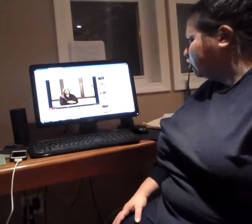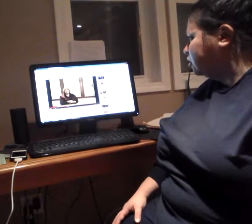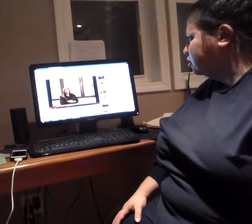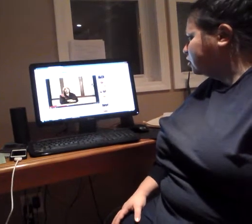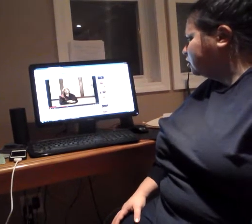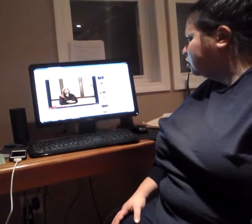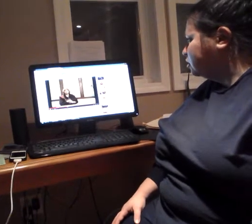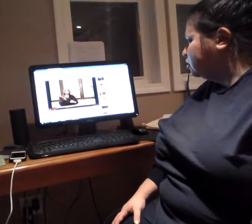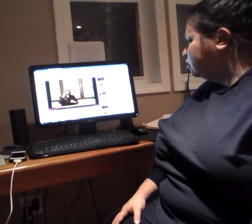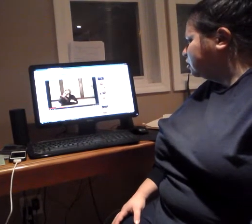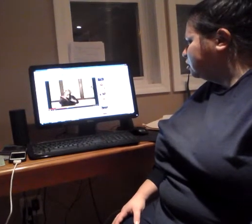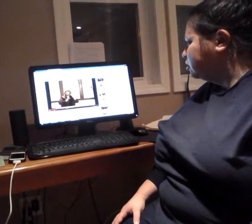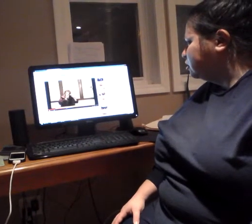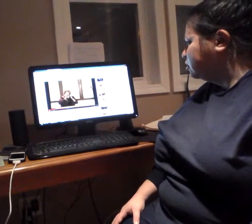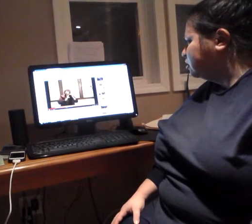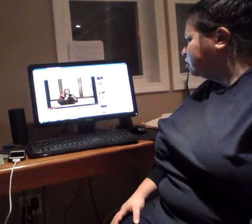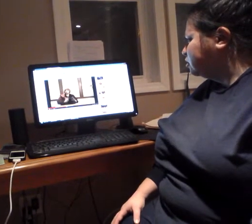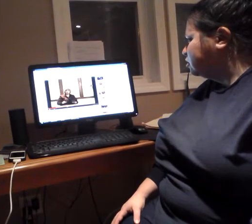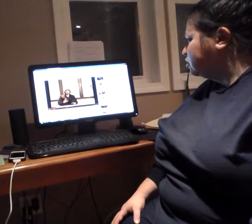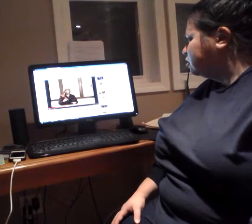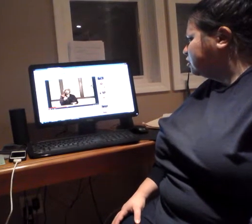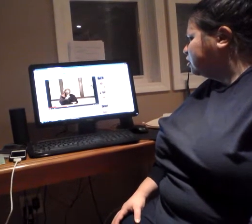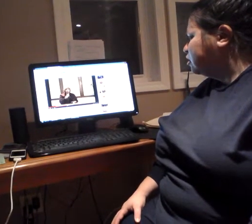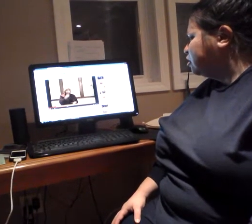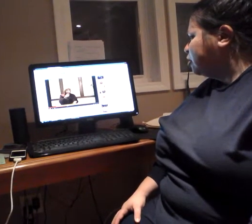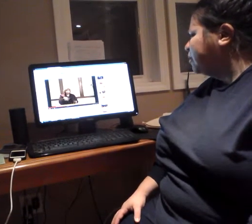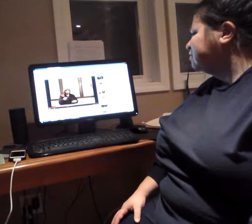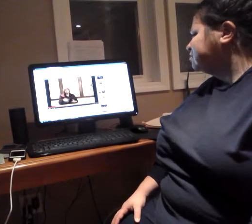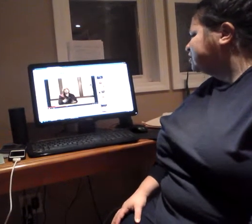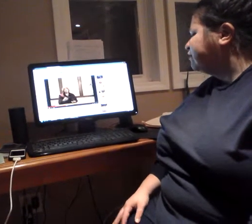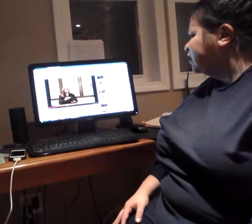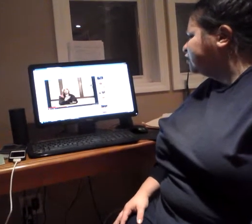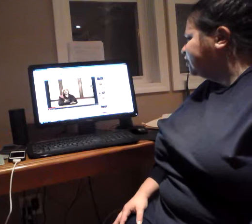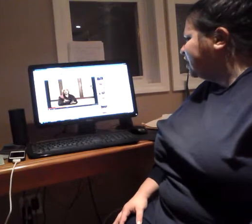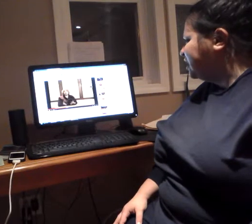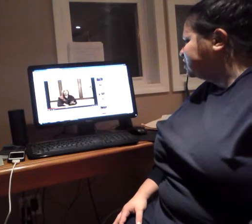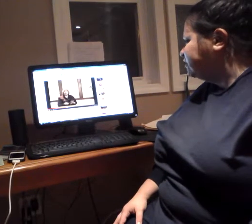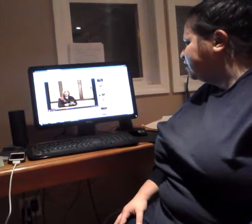about different internet activities